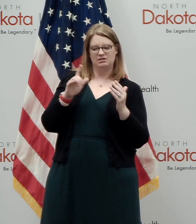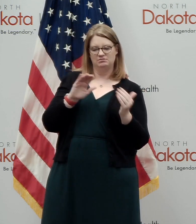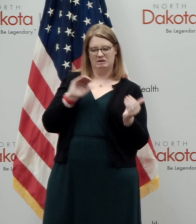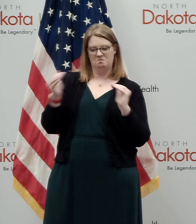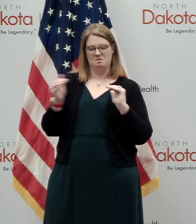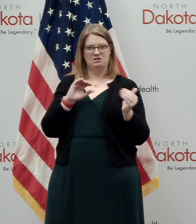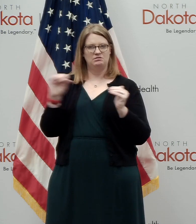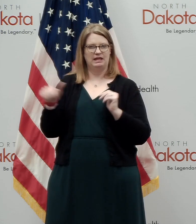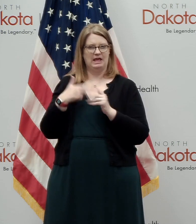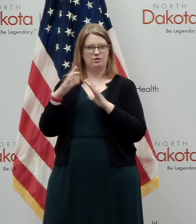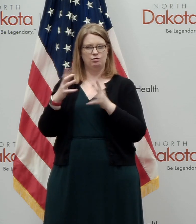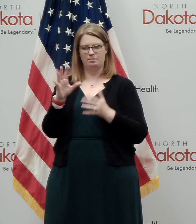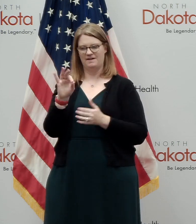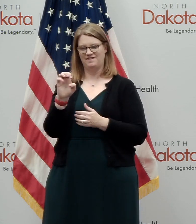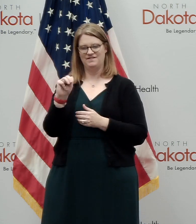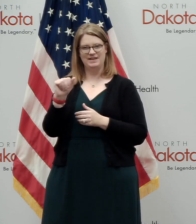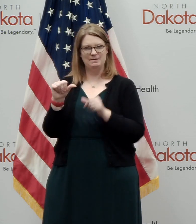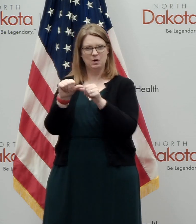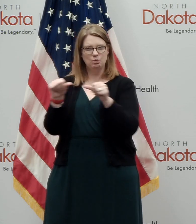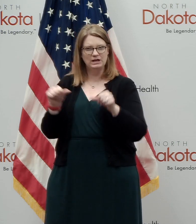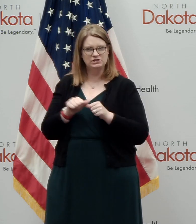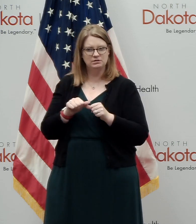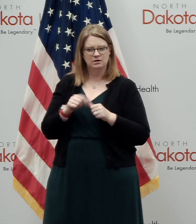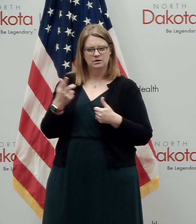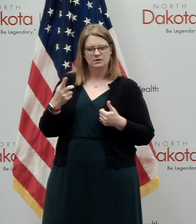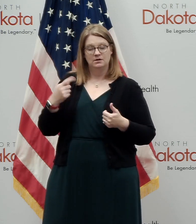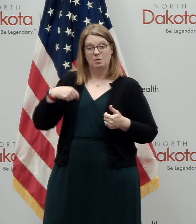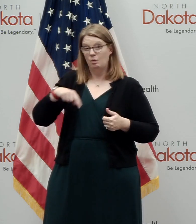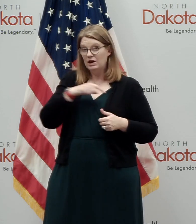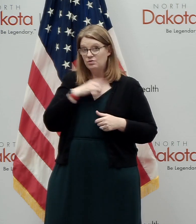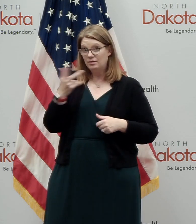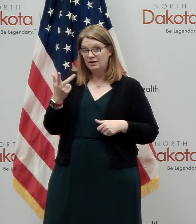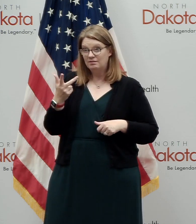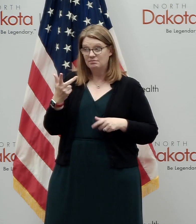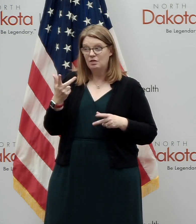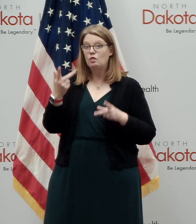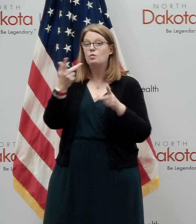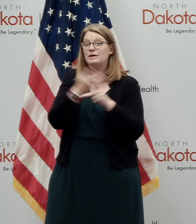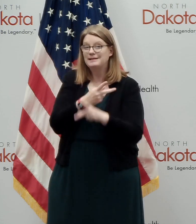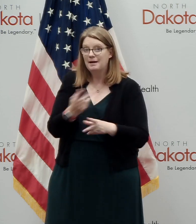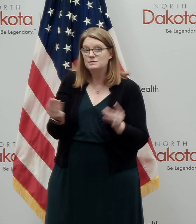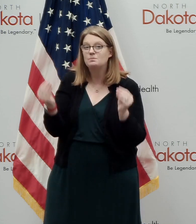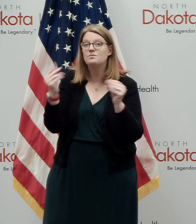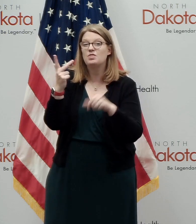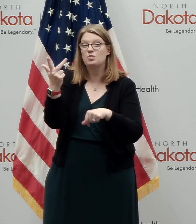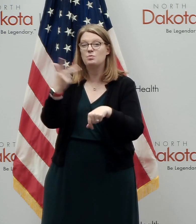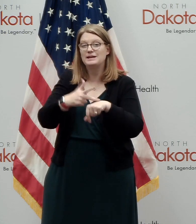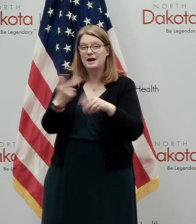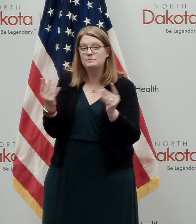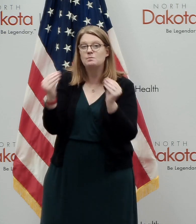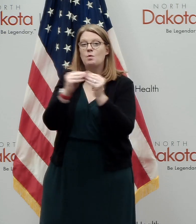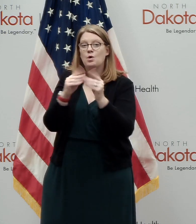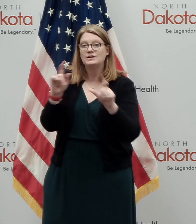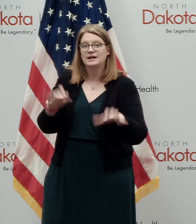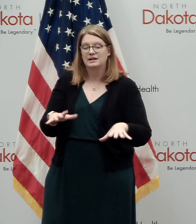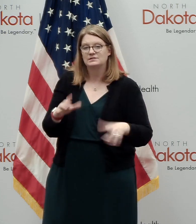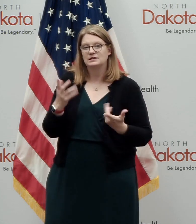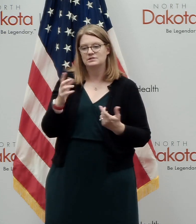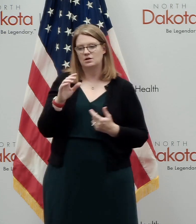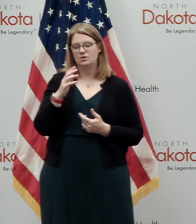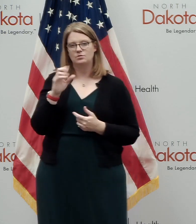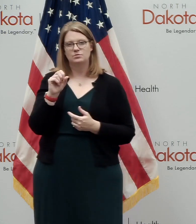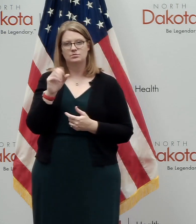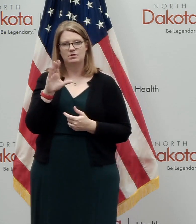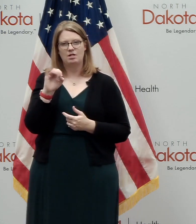we're doing anywhere between three and 10 times the rate of testing of the other five states in the region, which includes Colorado, Montana, South Dakota, Utah,